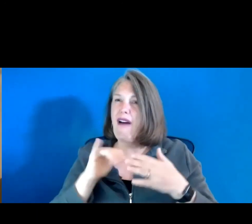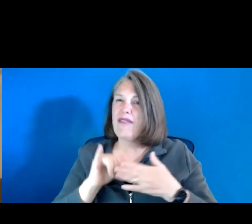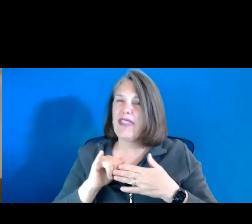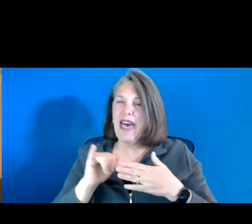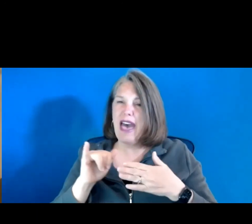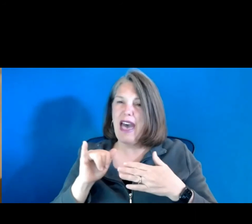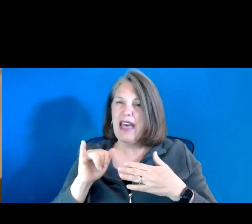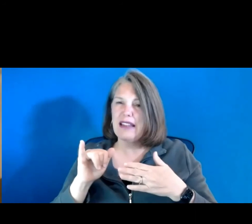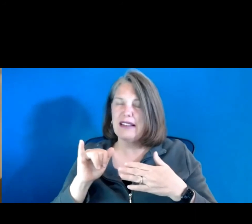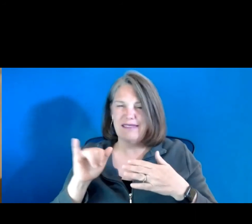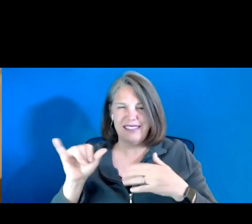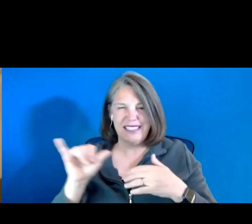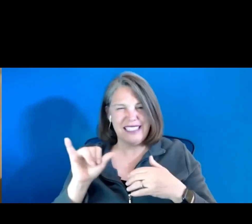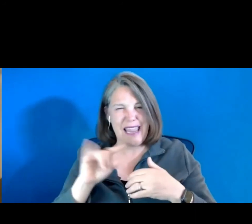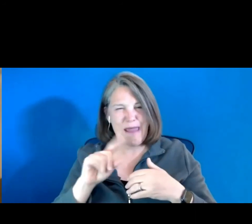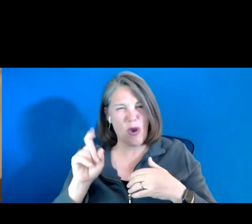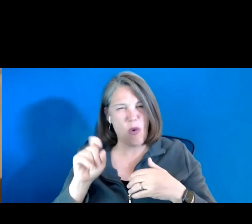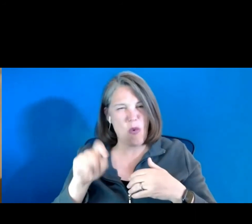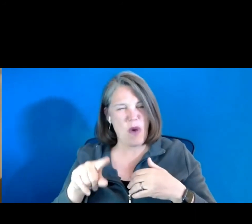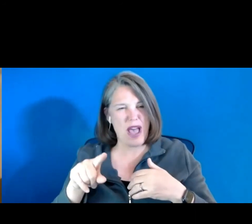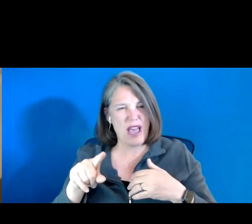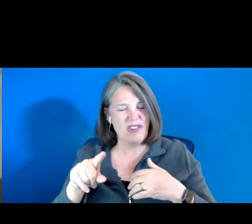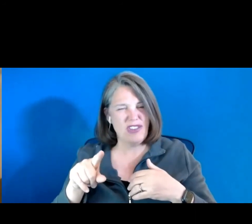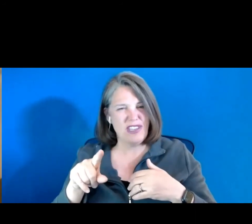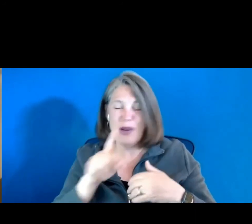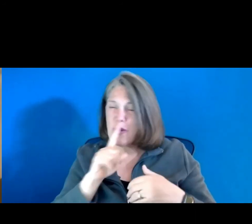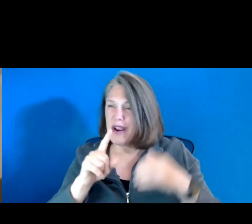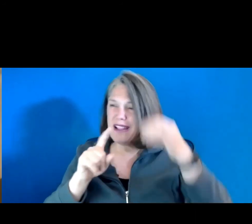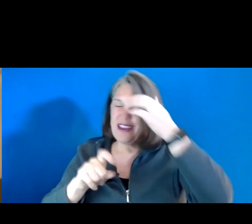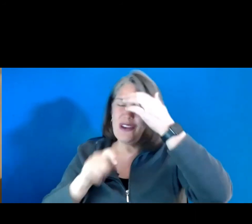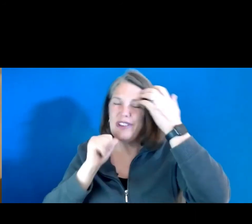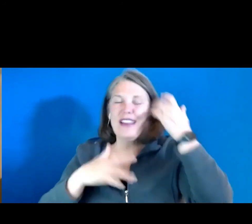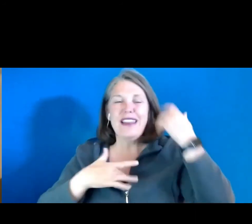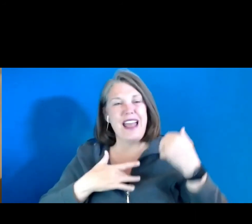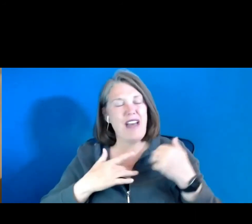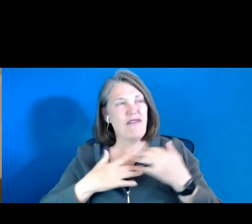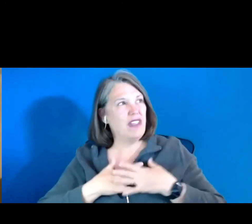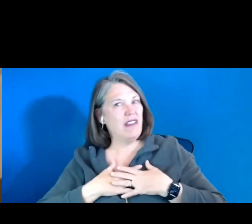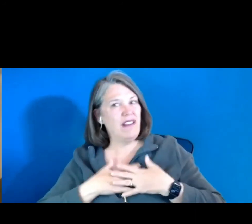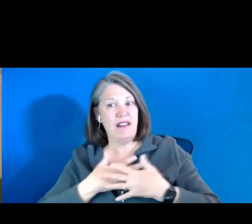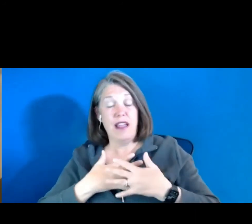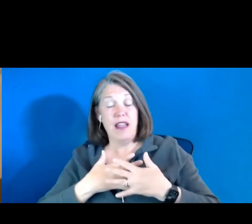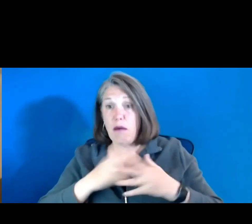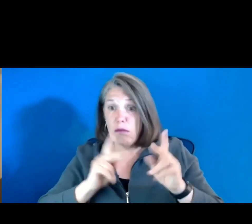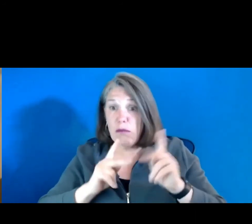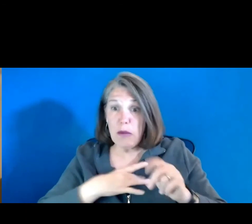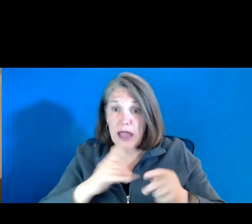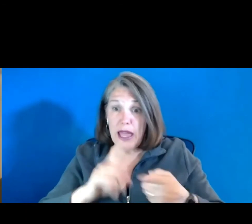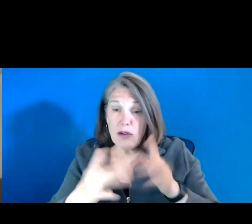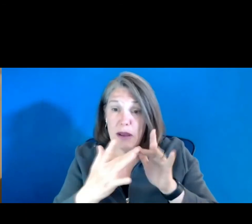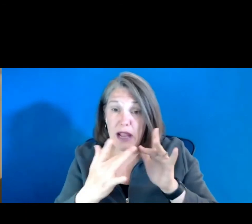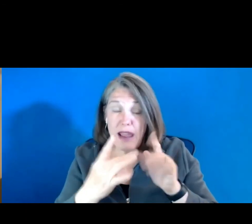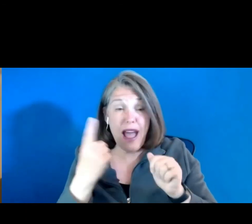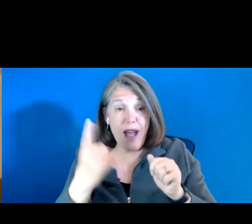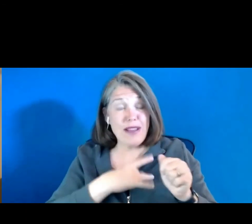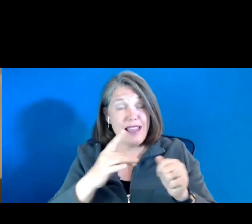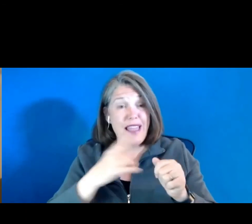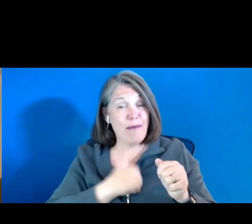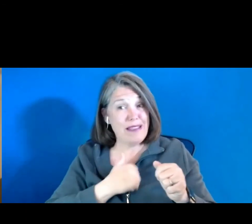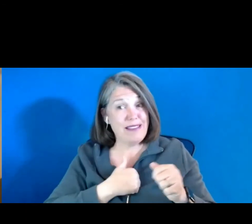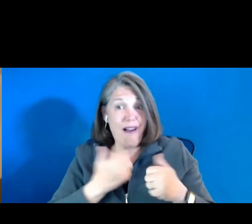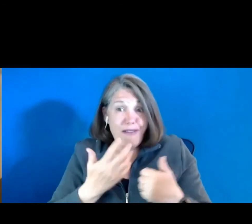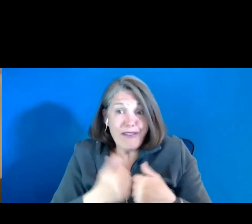of questions, you really shouldn't be inhibited. It's actually kind of flattering for people to be contacted. I know I always like it myself.